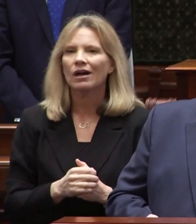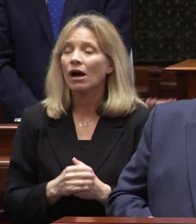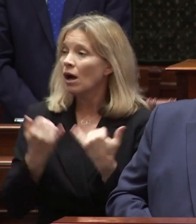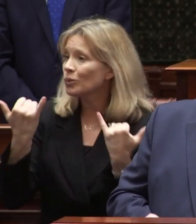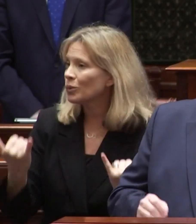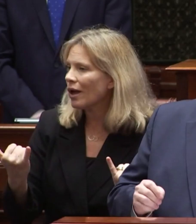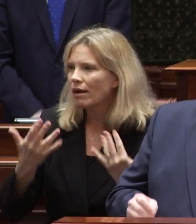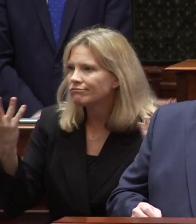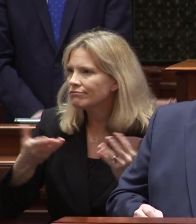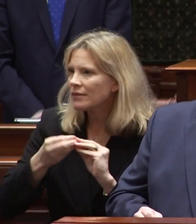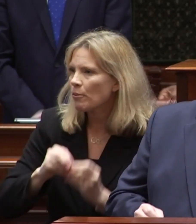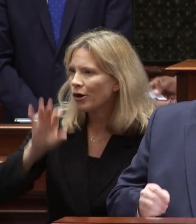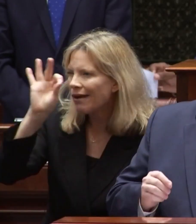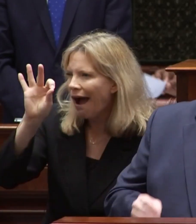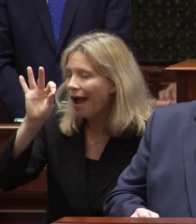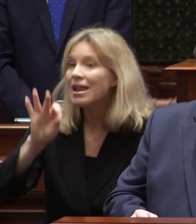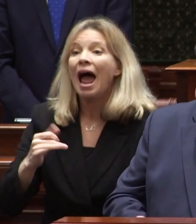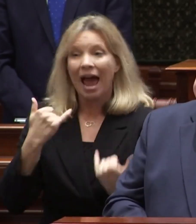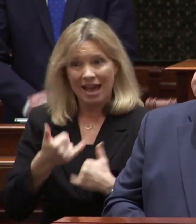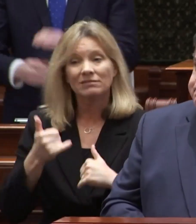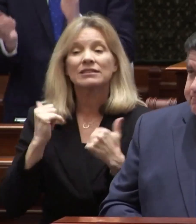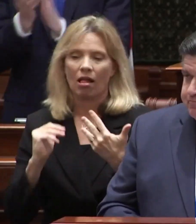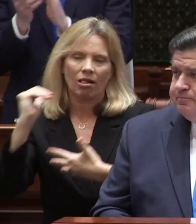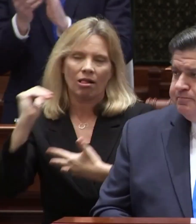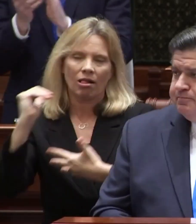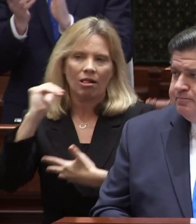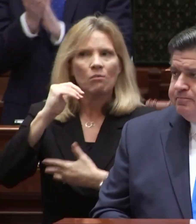today we are number nine and climbing